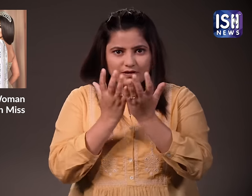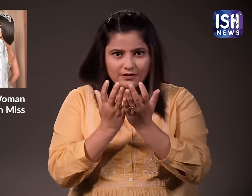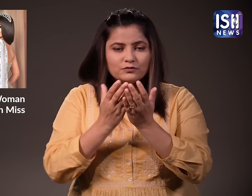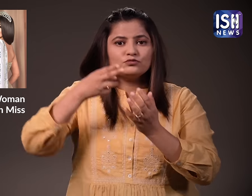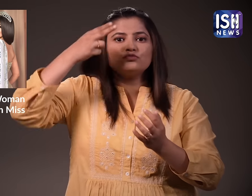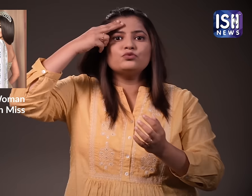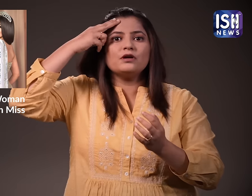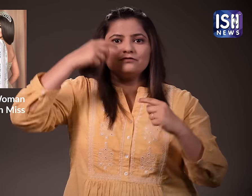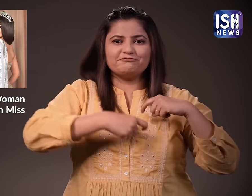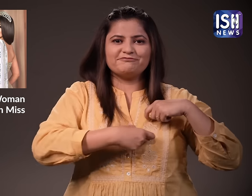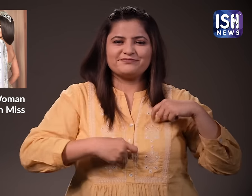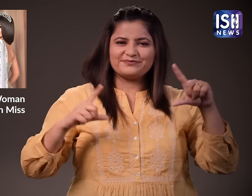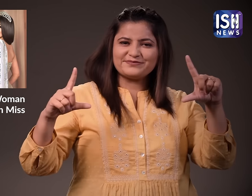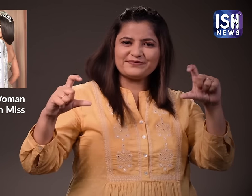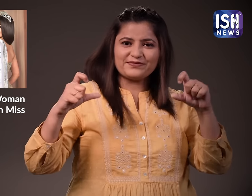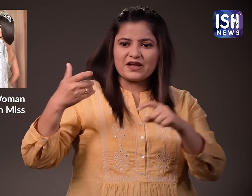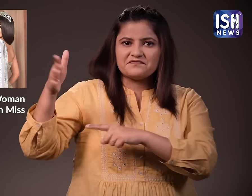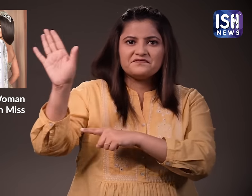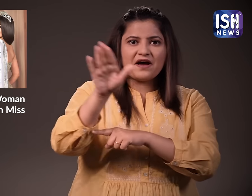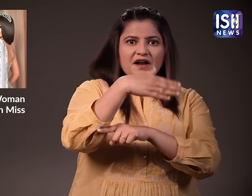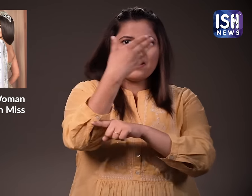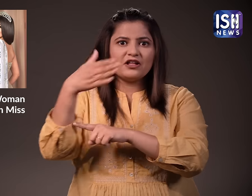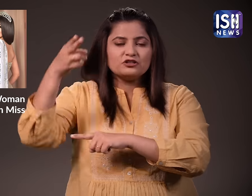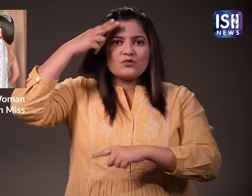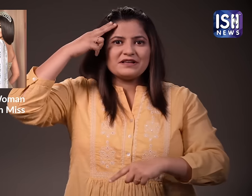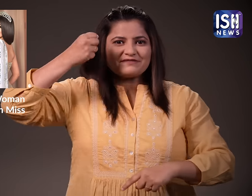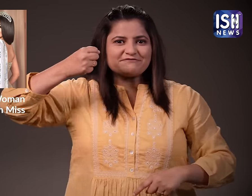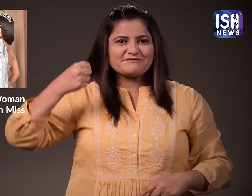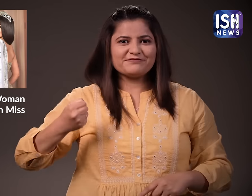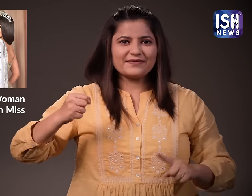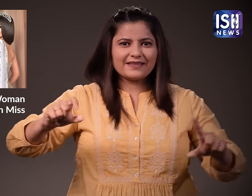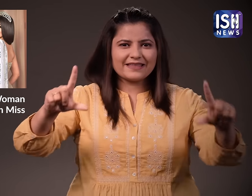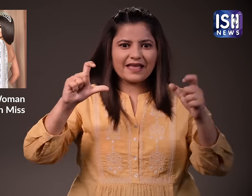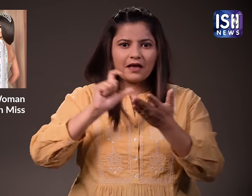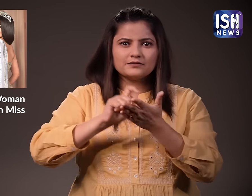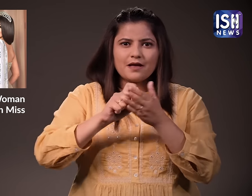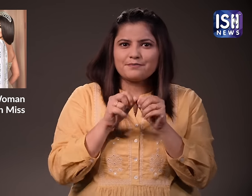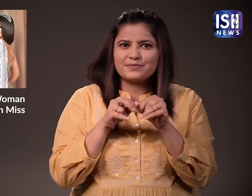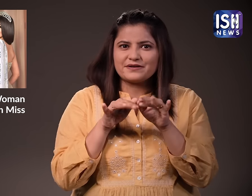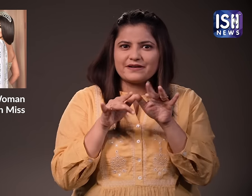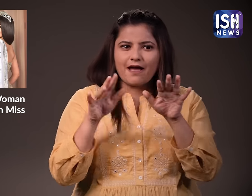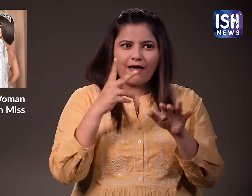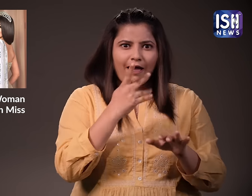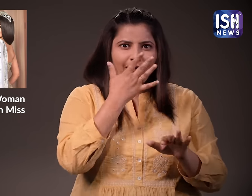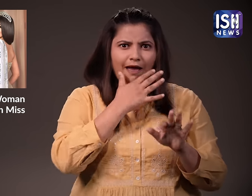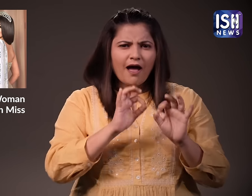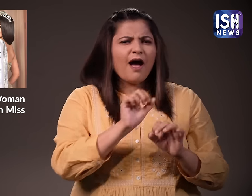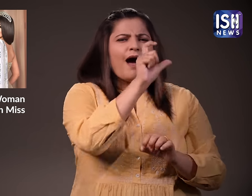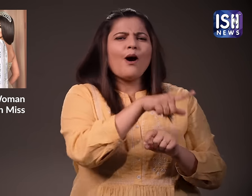sash labelled Miss Universe Saudi Arabia, standing next to a Saudi Arabia flag. The image went viral